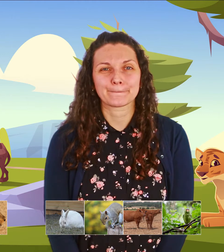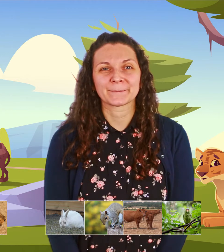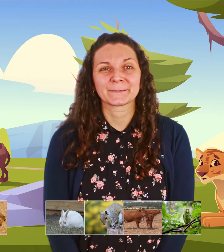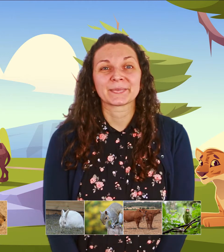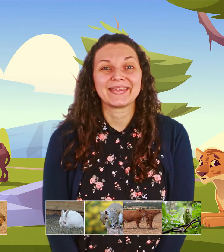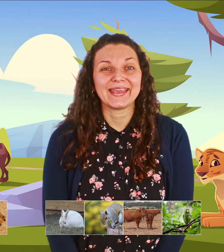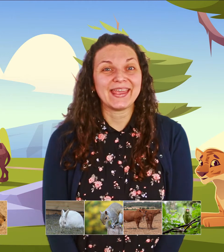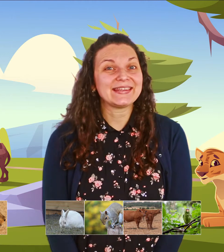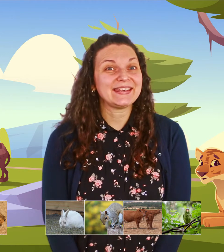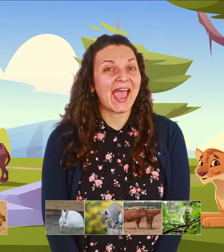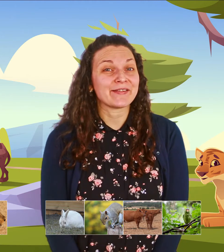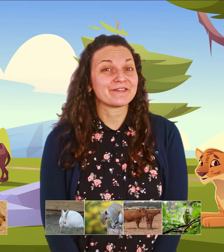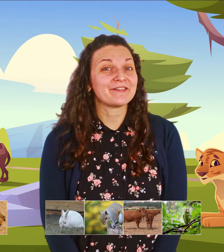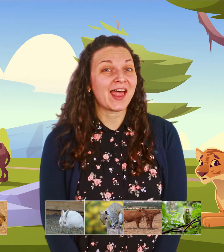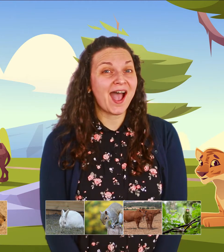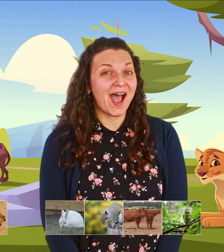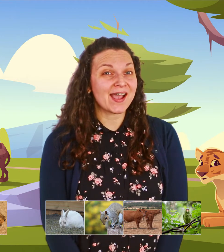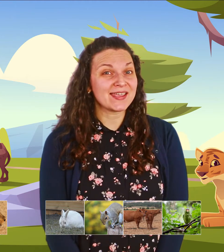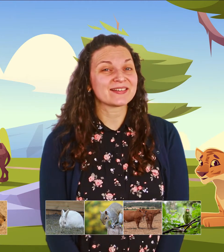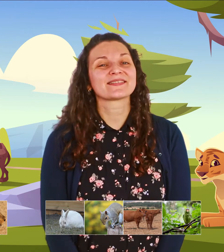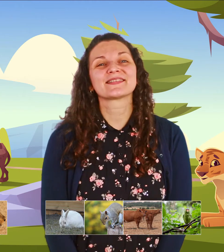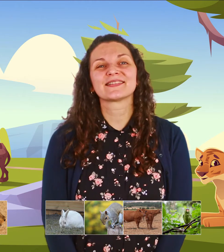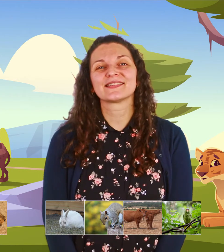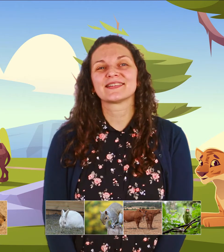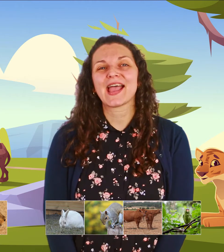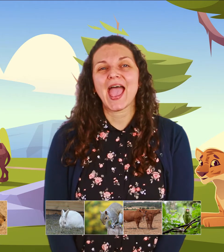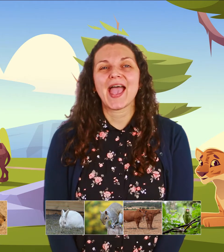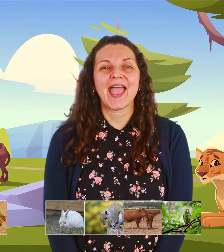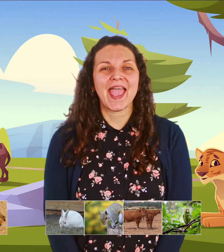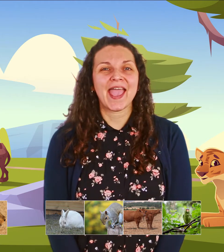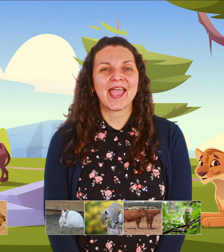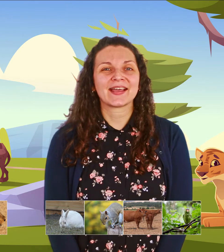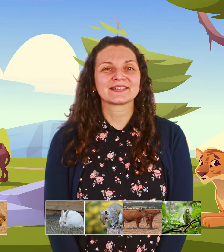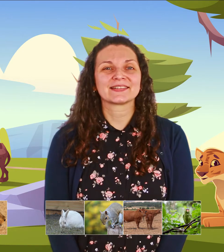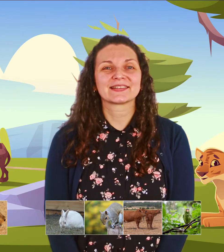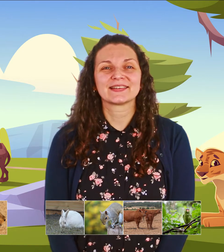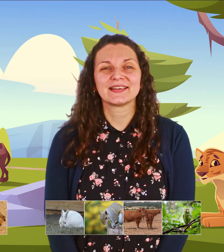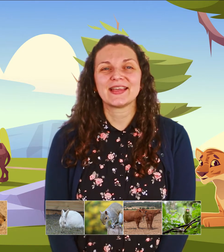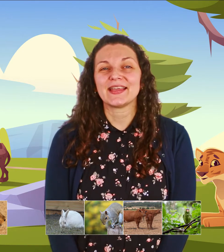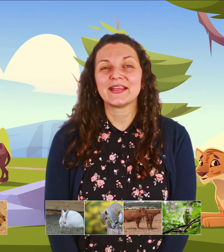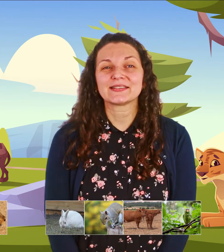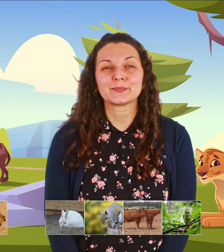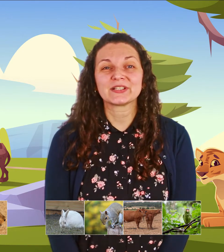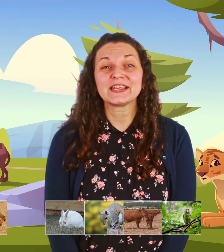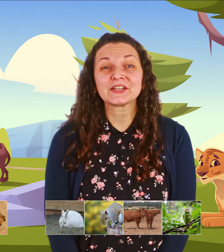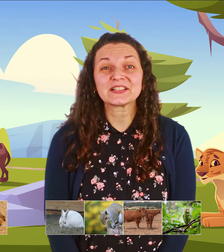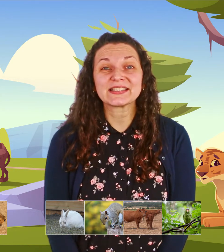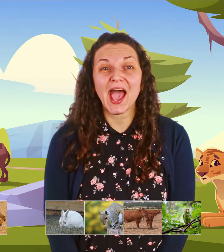It can fly and it's a particular type